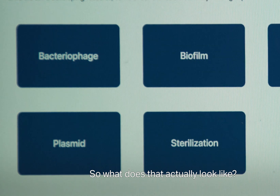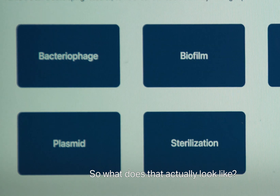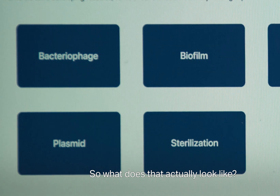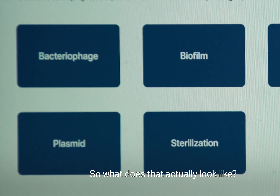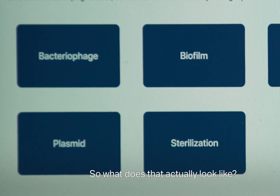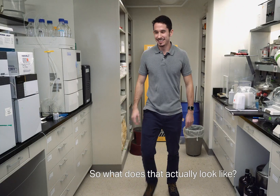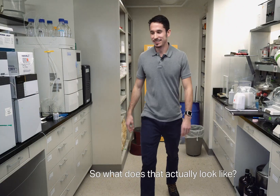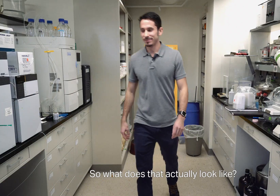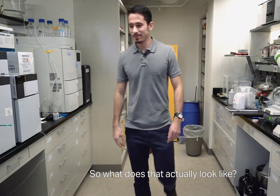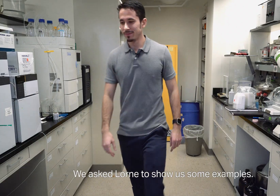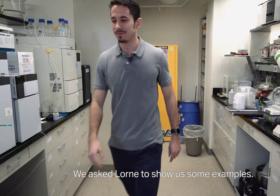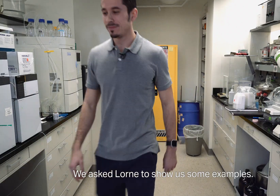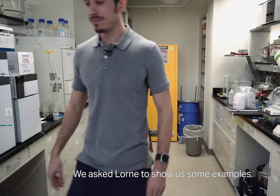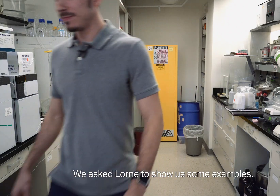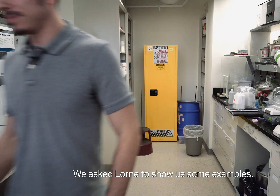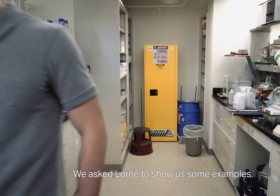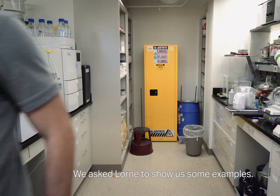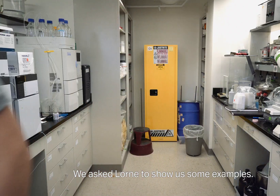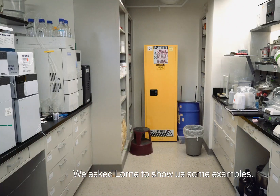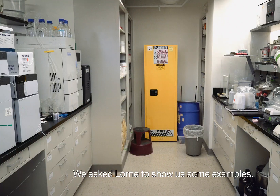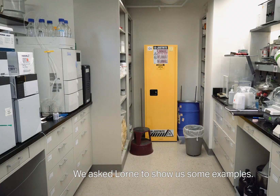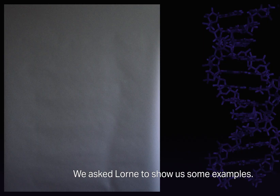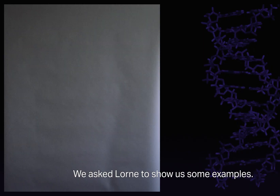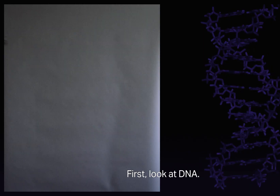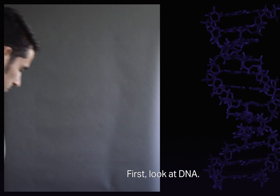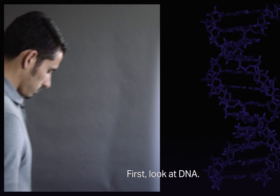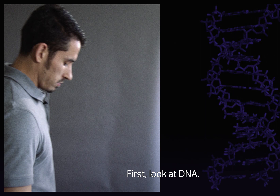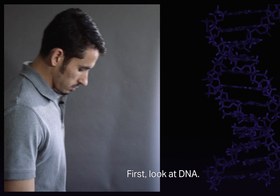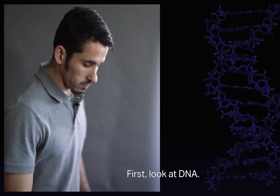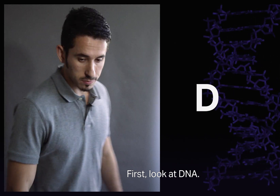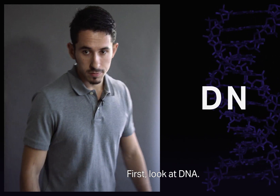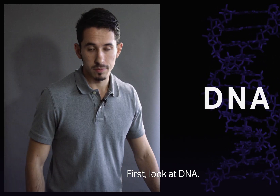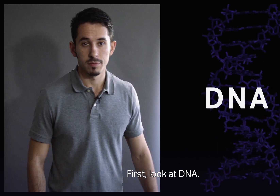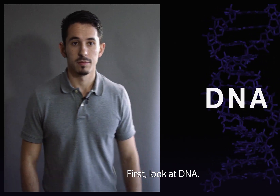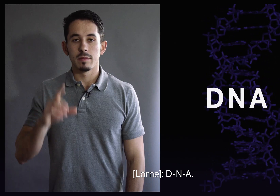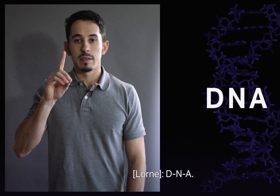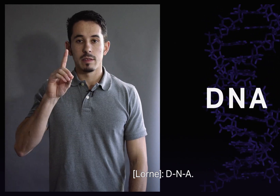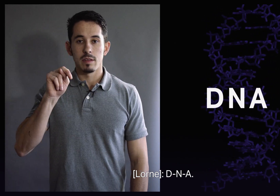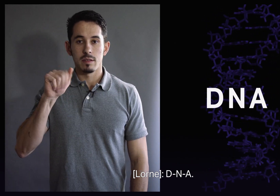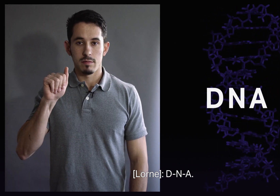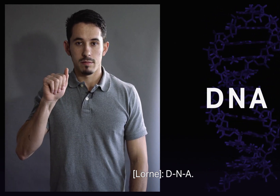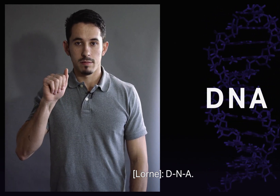what does that actually look like? We asked Lorne to show us some examples. First, look at DNA. D-N-A.